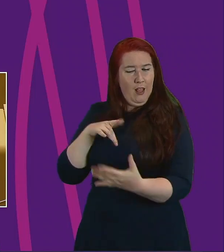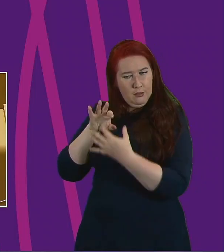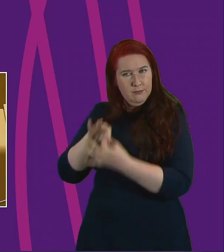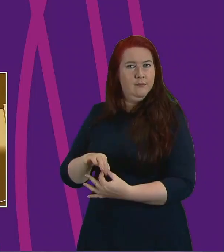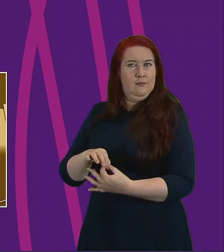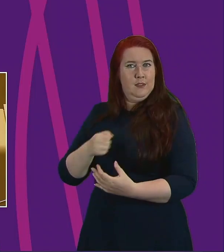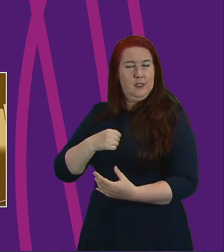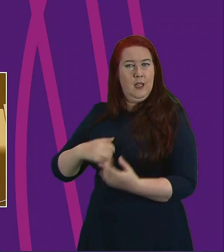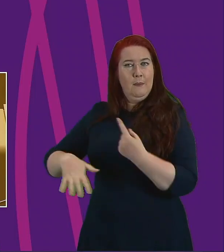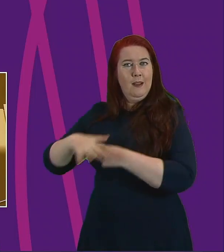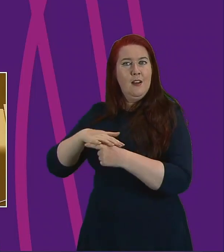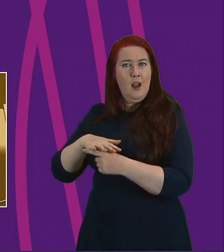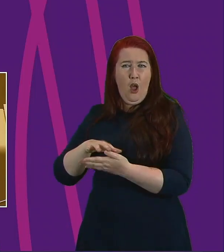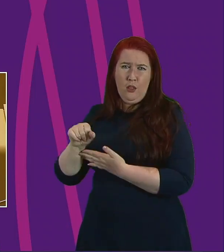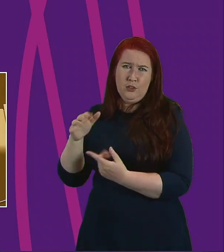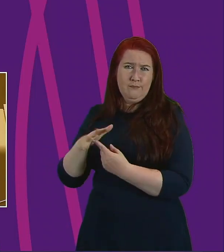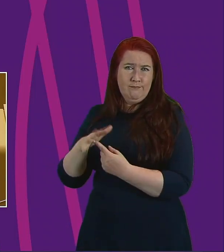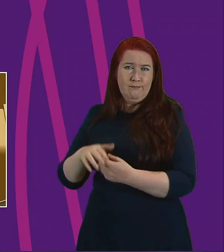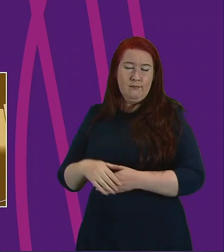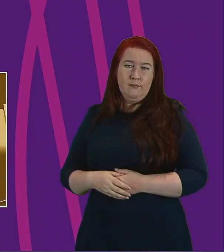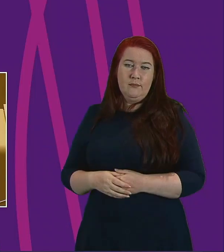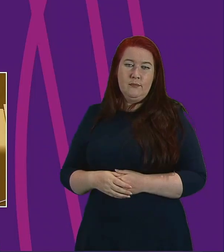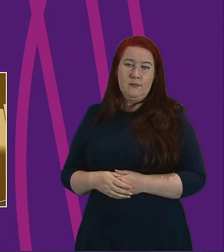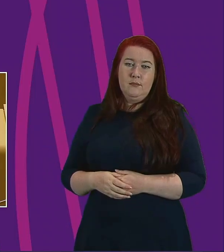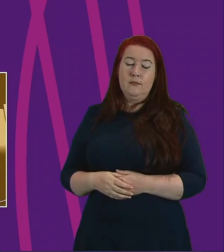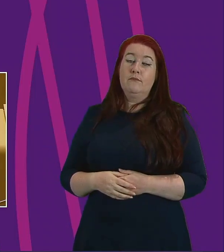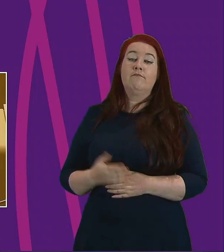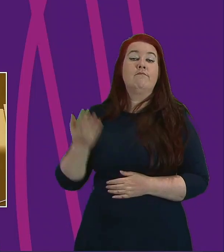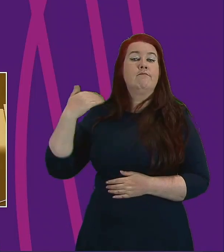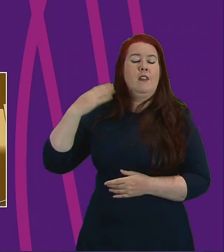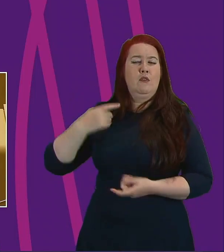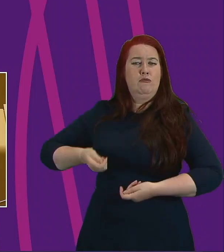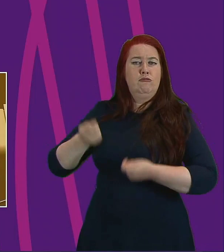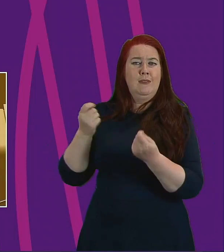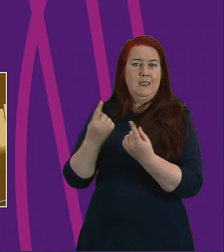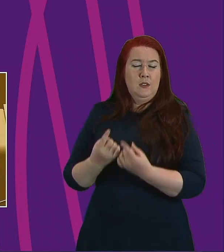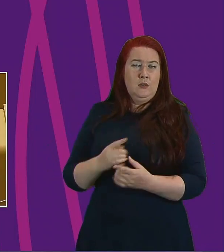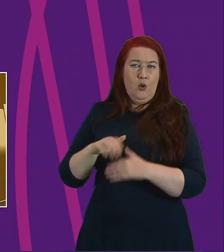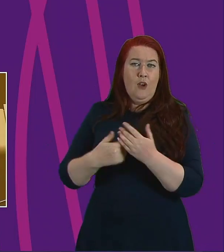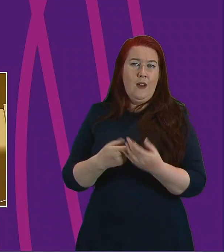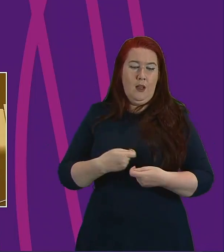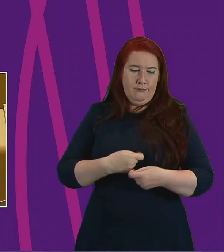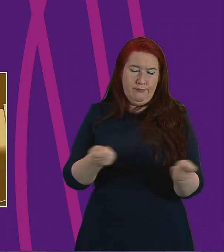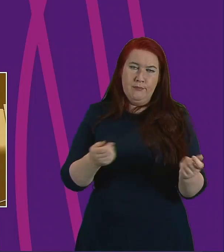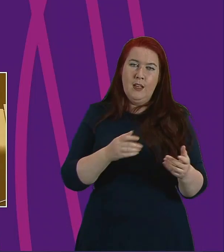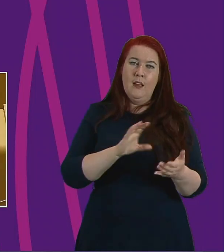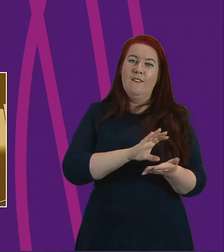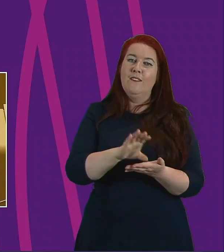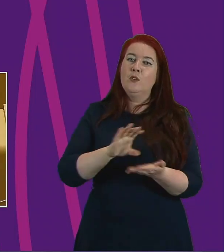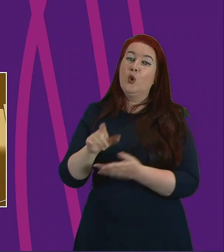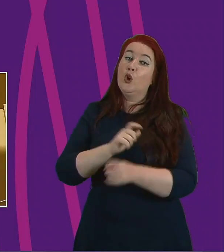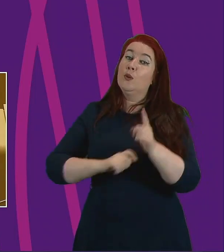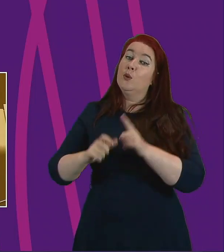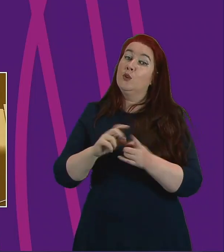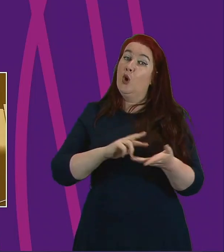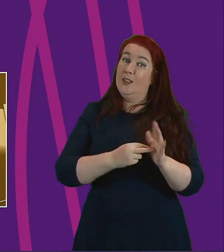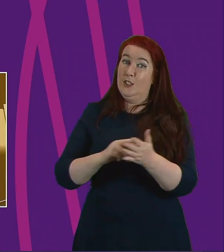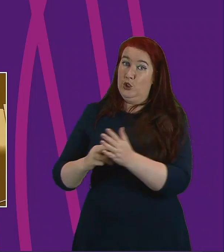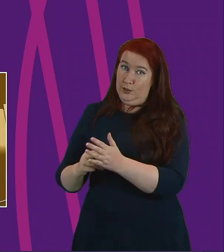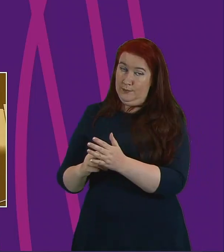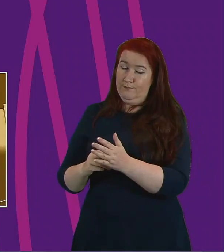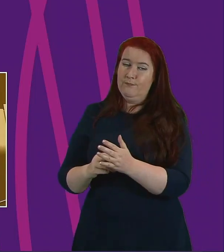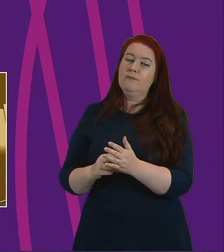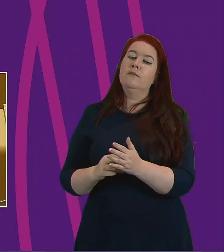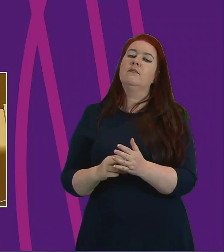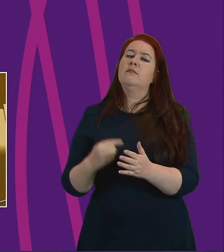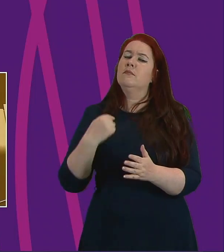I have previously raised some questions regarding the process for distributing funds to community organisations in response to the pandemic and